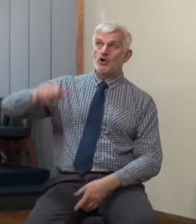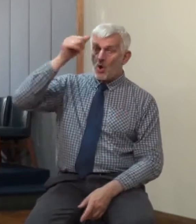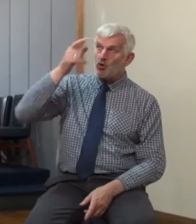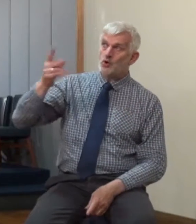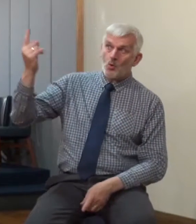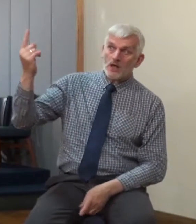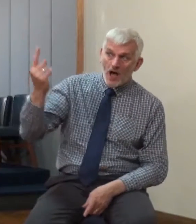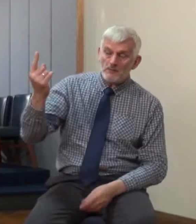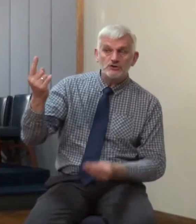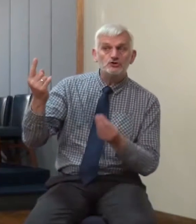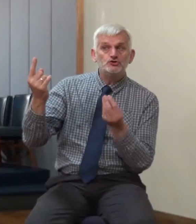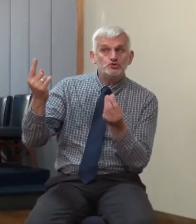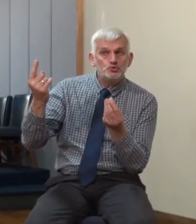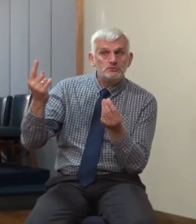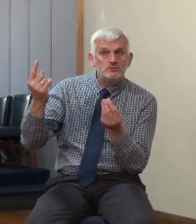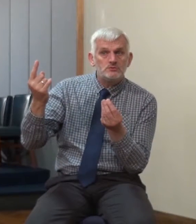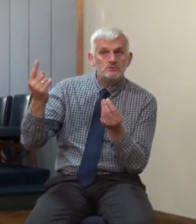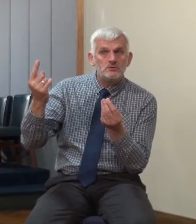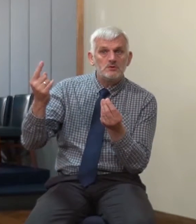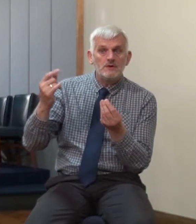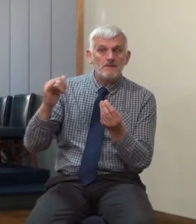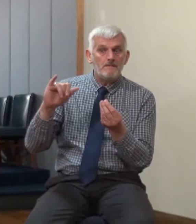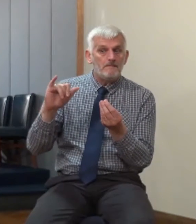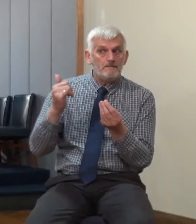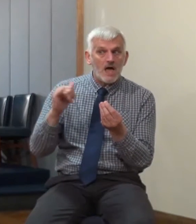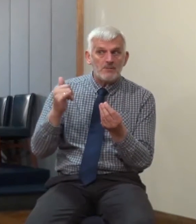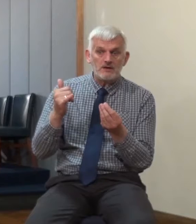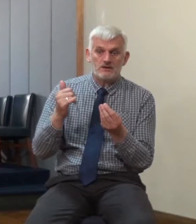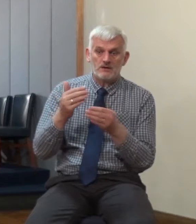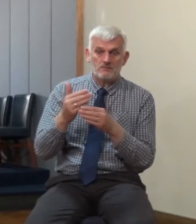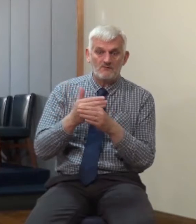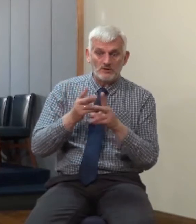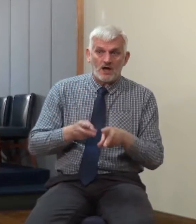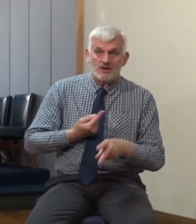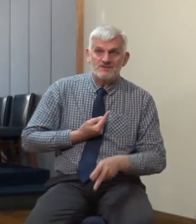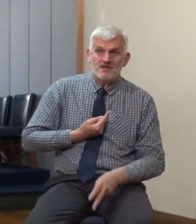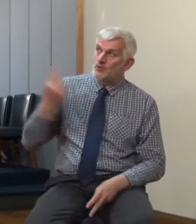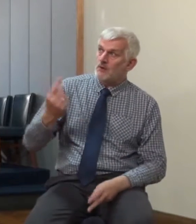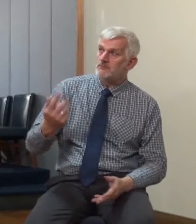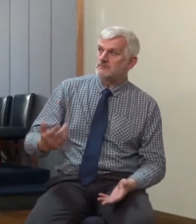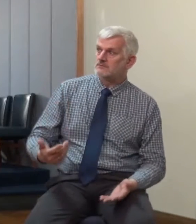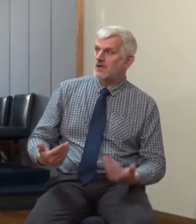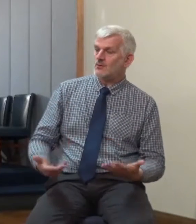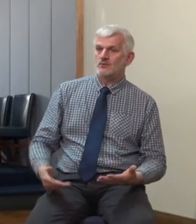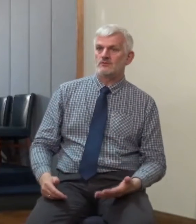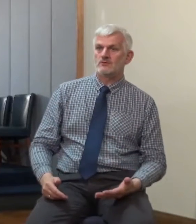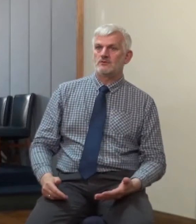at the end of our individual lifetimes. We know we do not have long to please Him, to serve